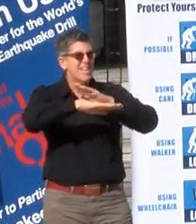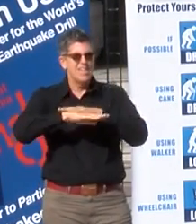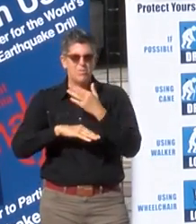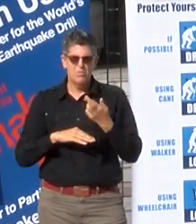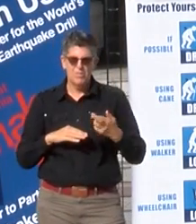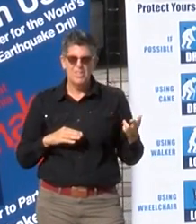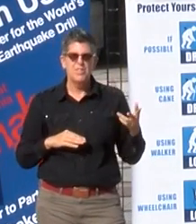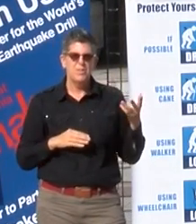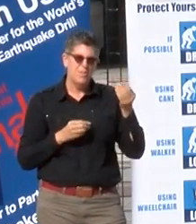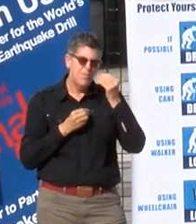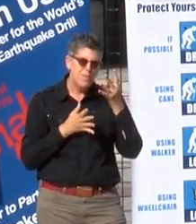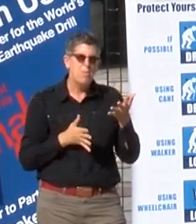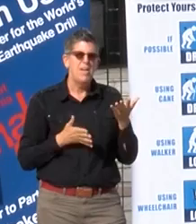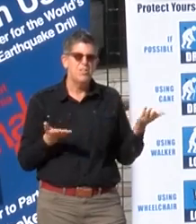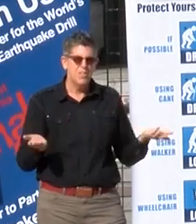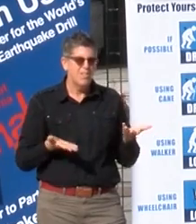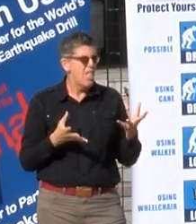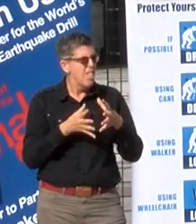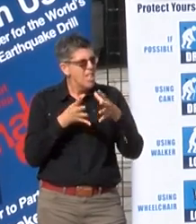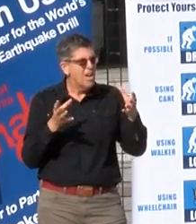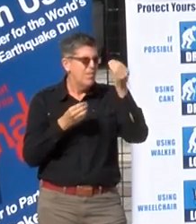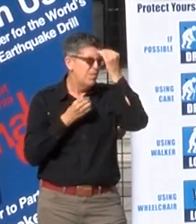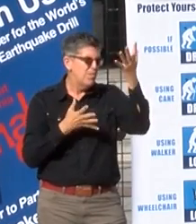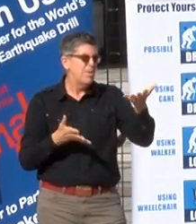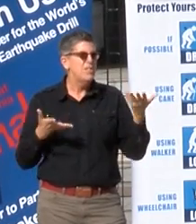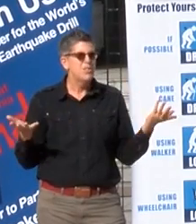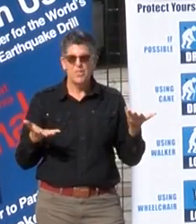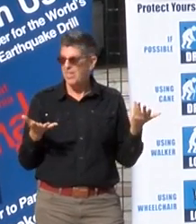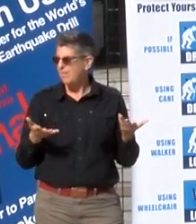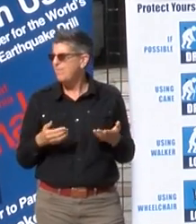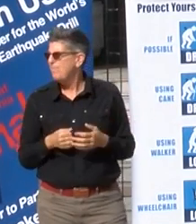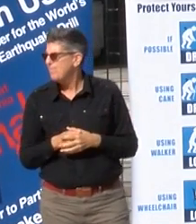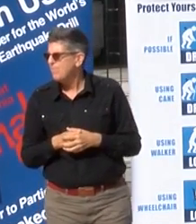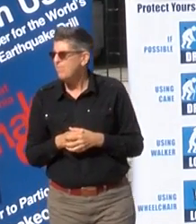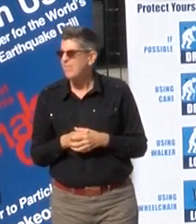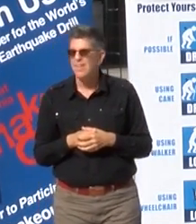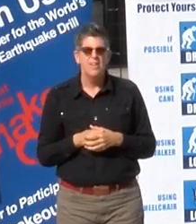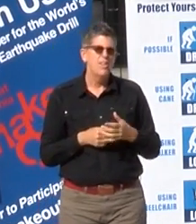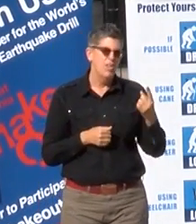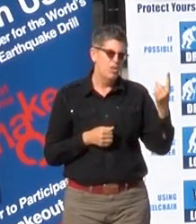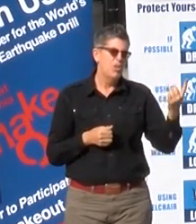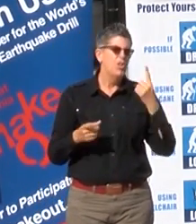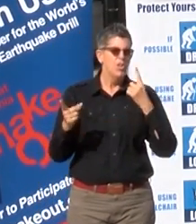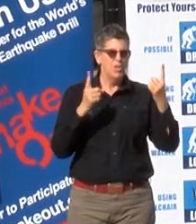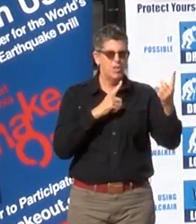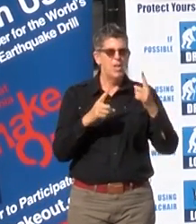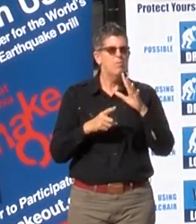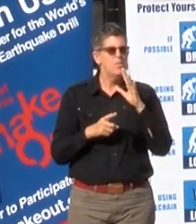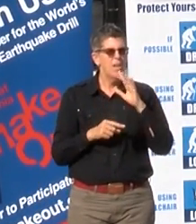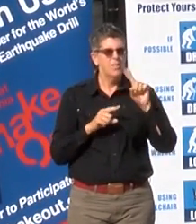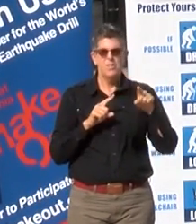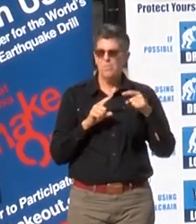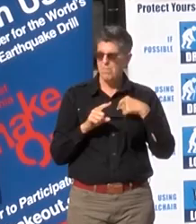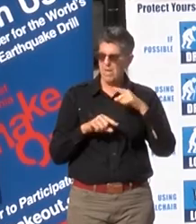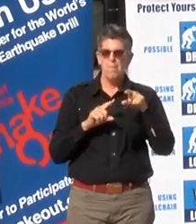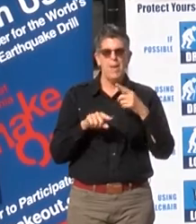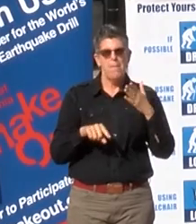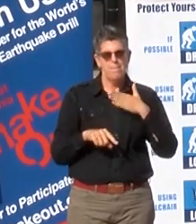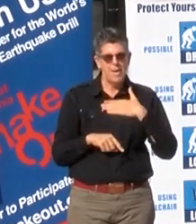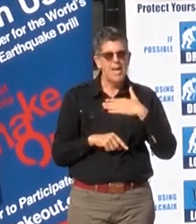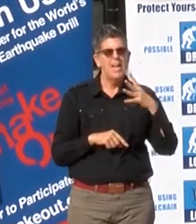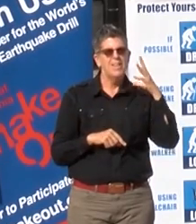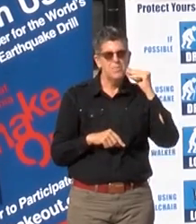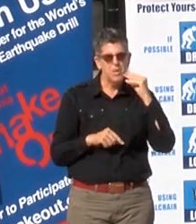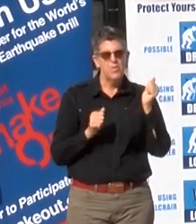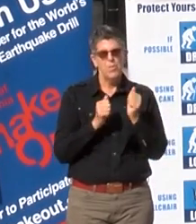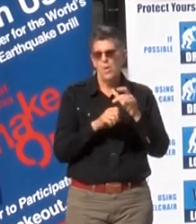information here. There's a wealth of information, including you can come talk to me about the earthquakes I've experienced, and you can talk to people